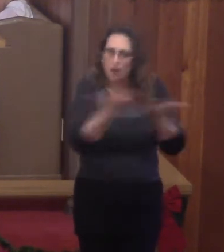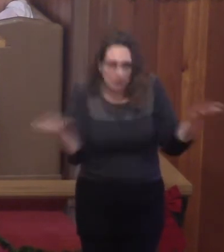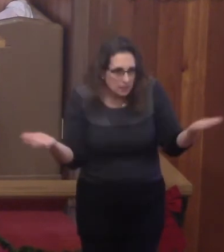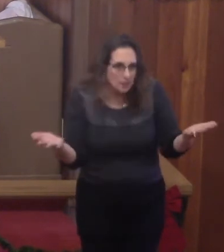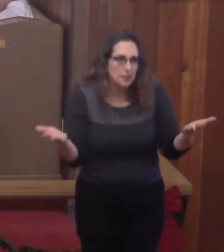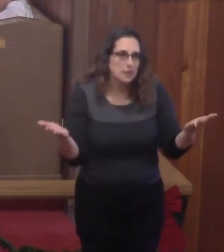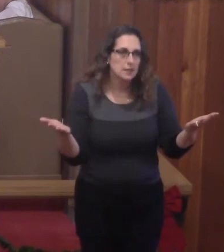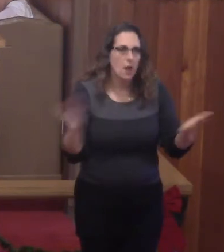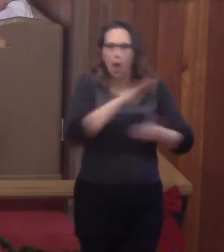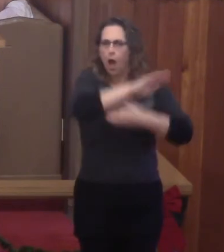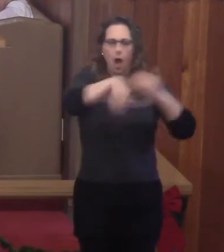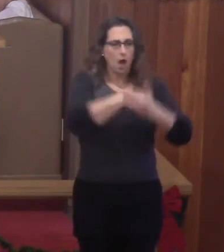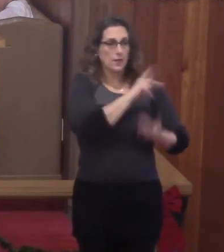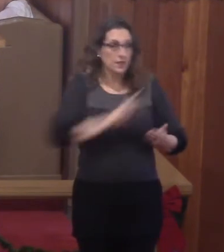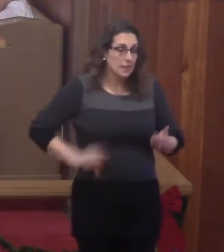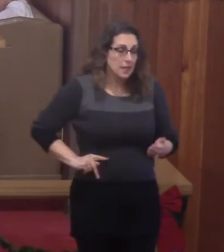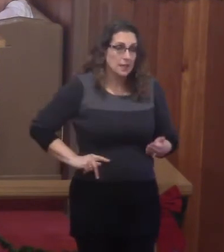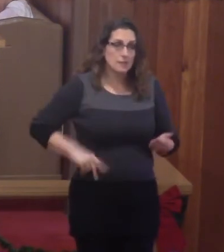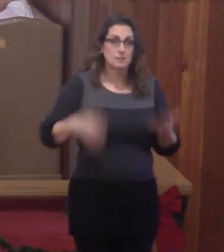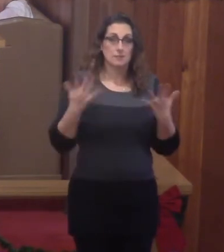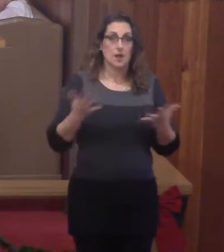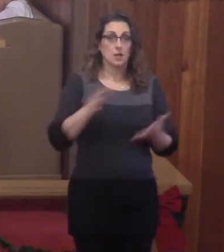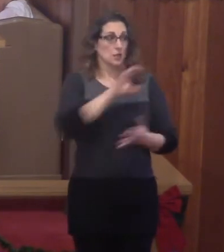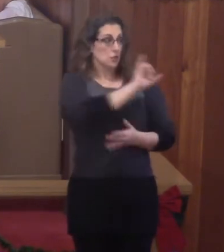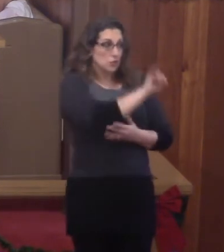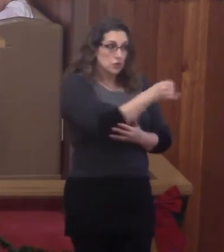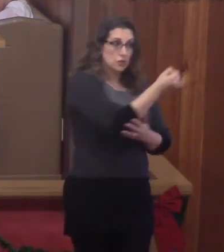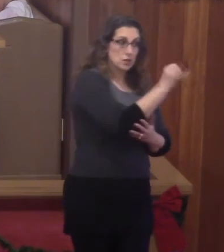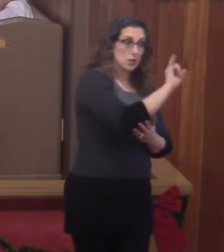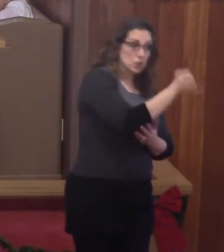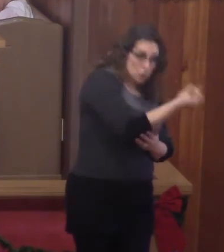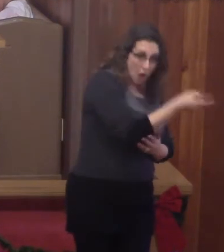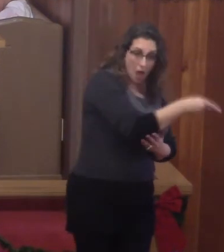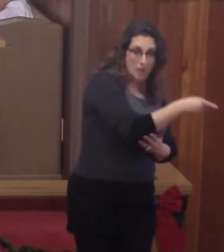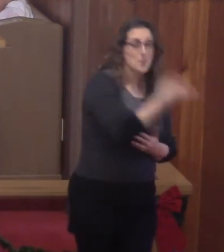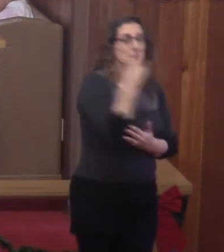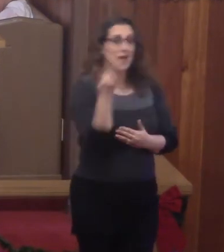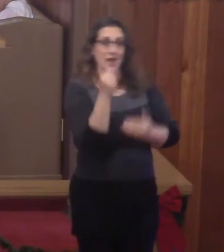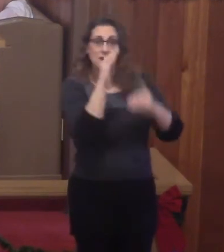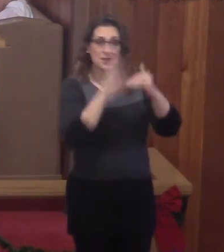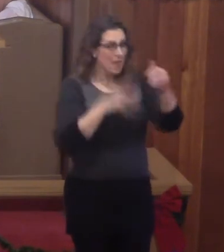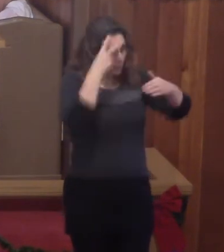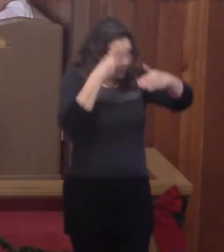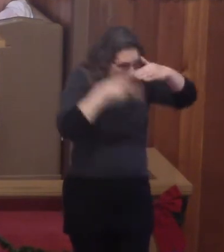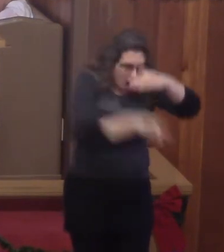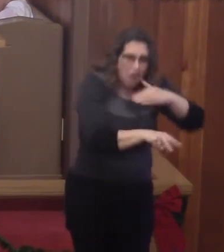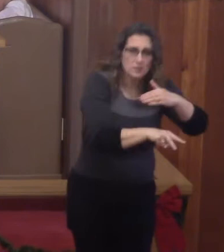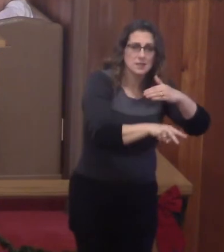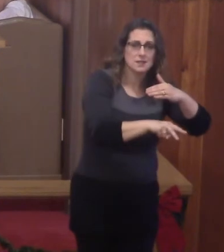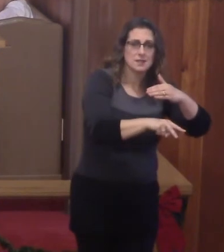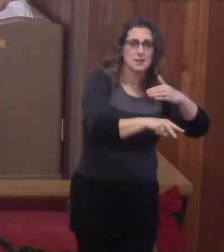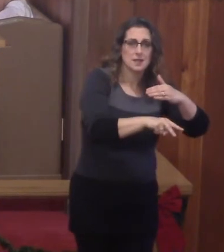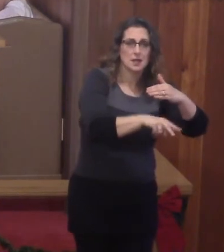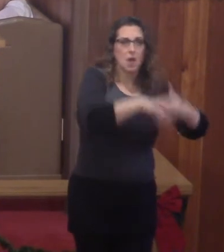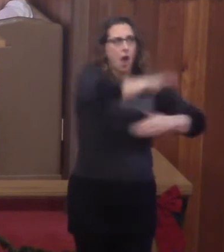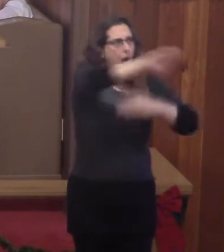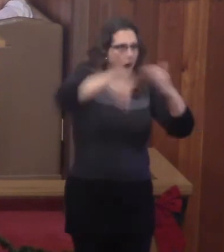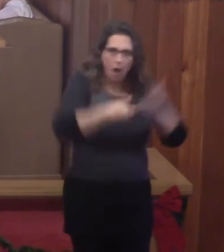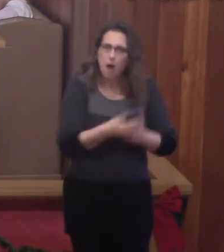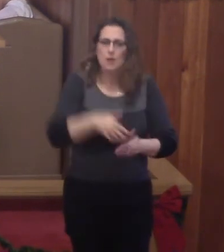and all the kings, David. I mean, John is greater than all the prophets, than all the patriarchs. He